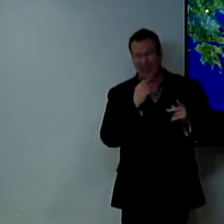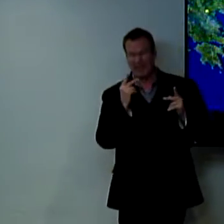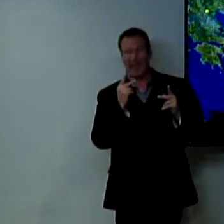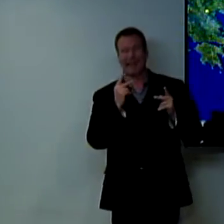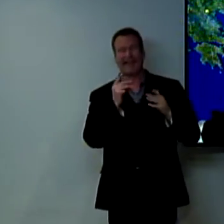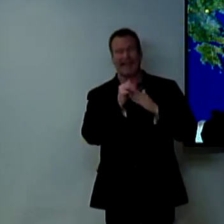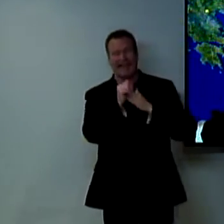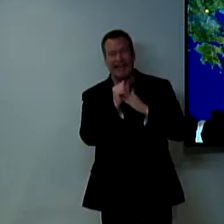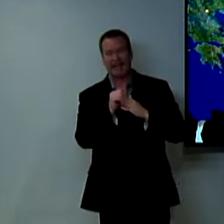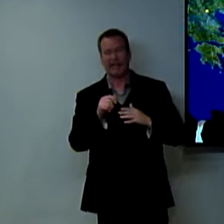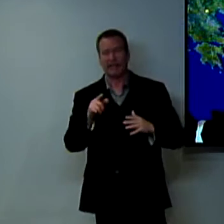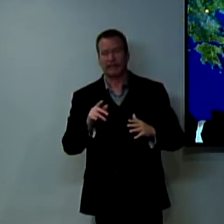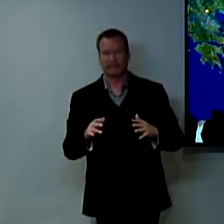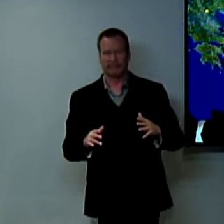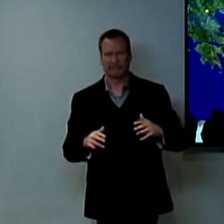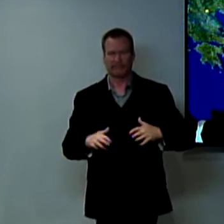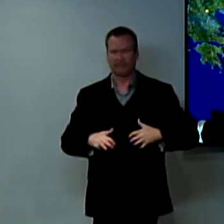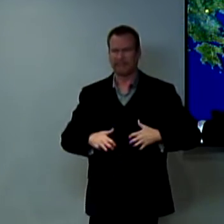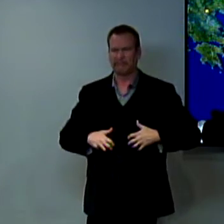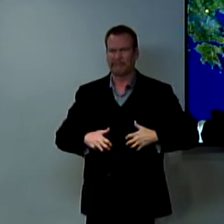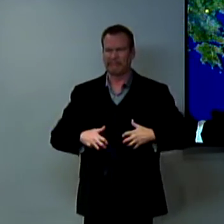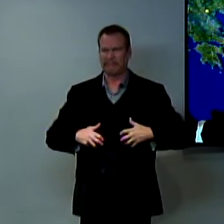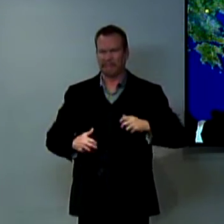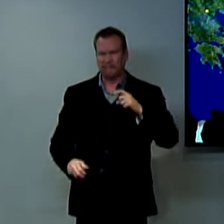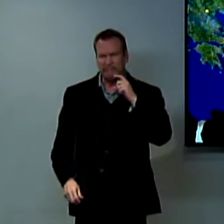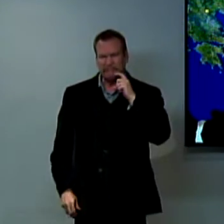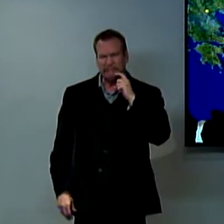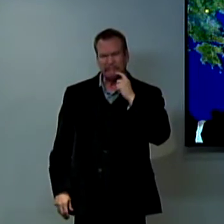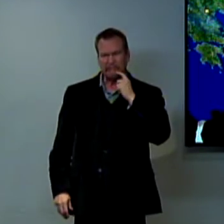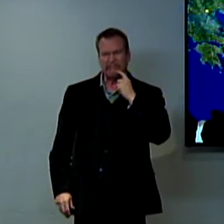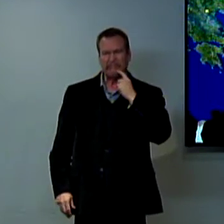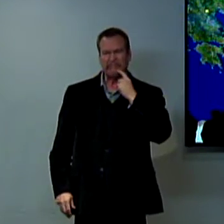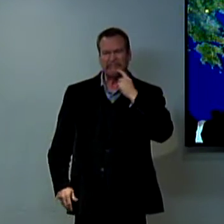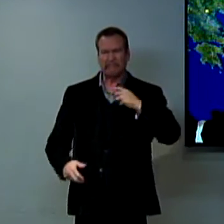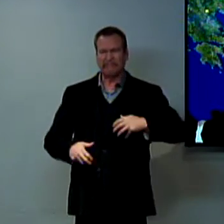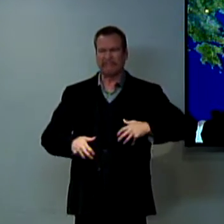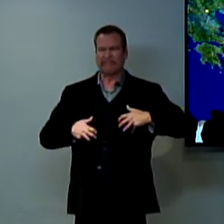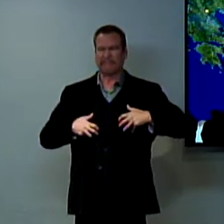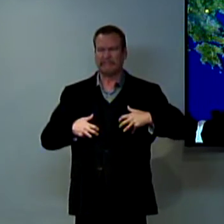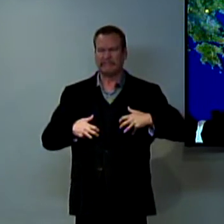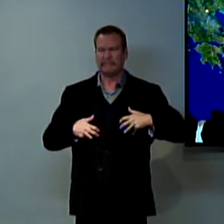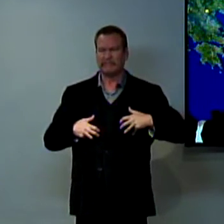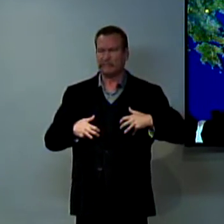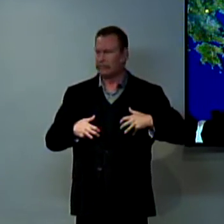if you look down at these people who are sort of haloed in red it says the Jews were jealous